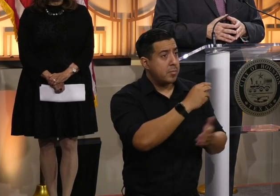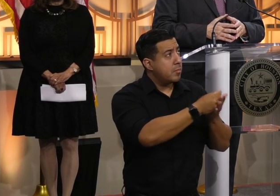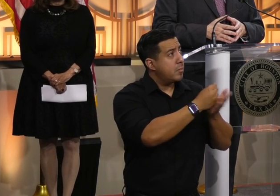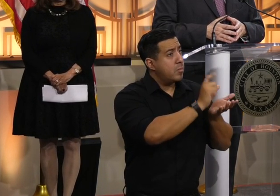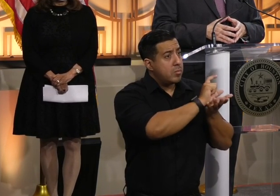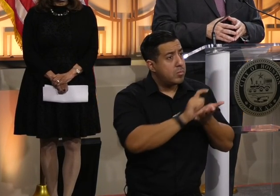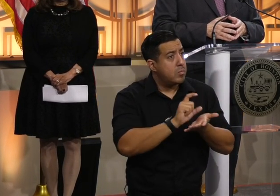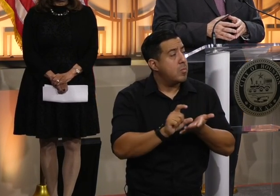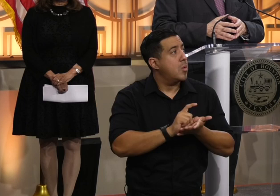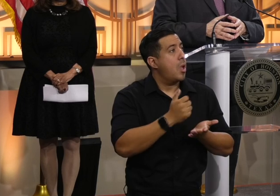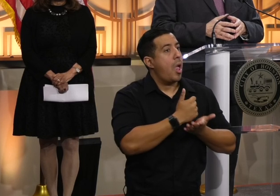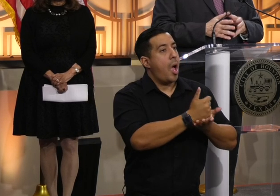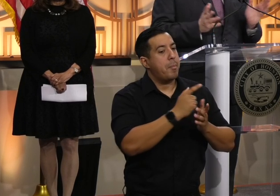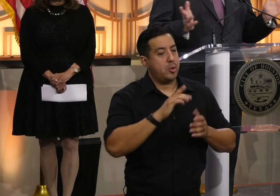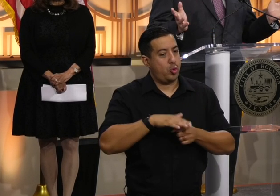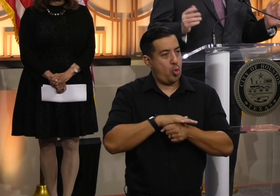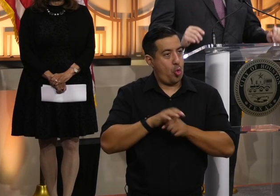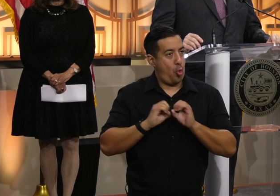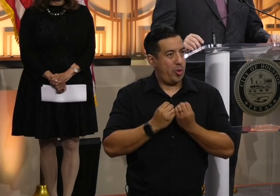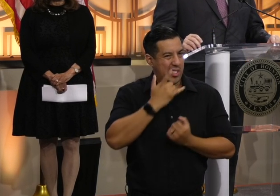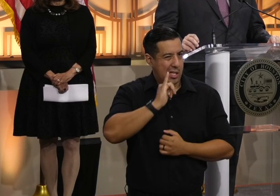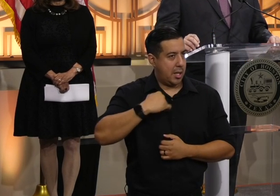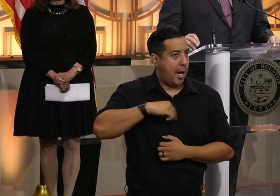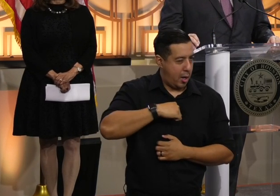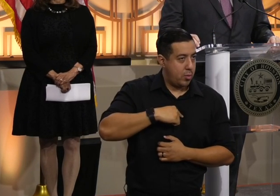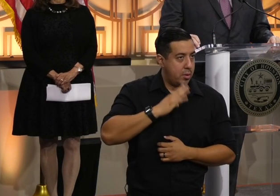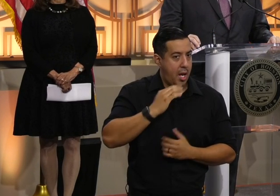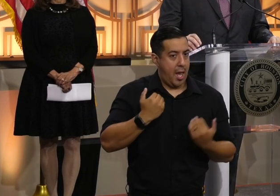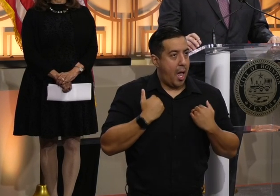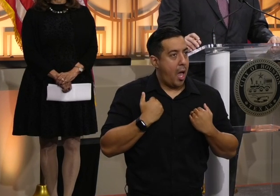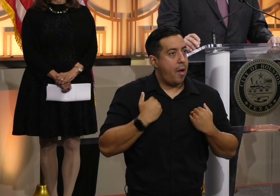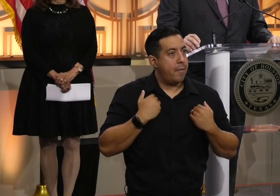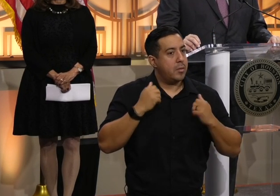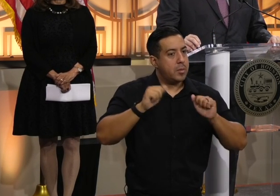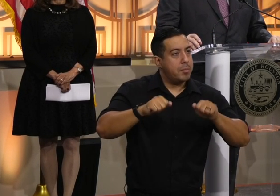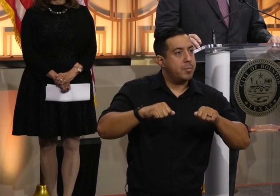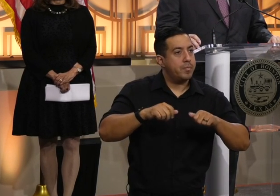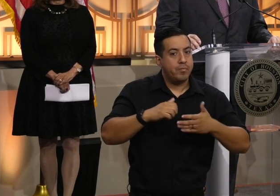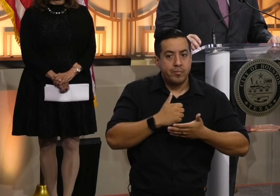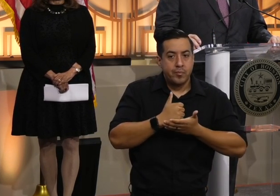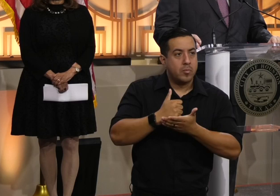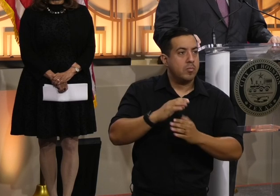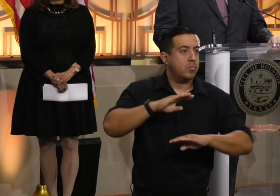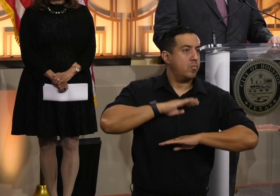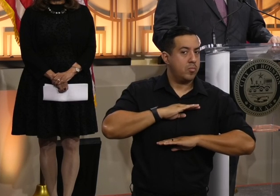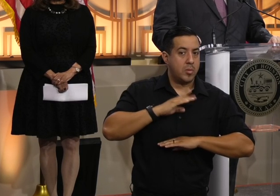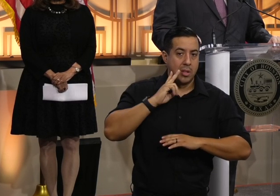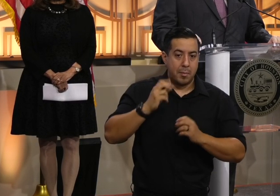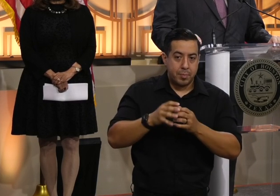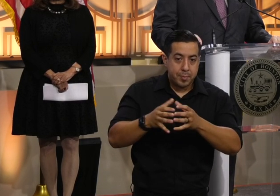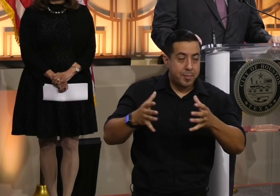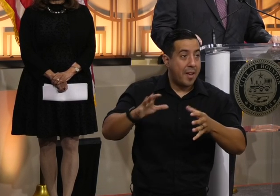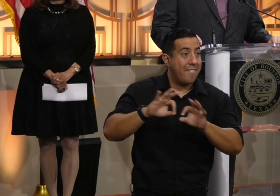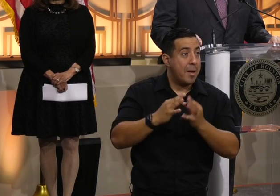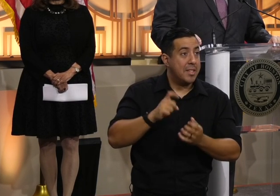advance payments so that local organizations such as all of ours have full capacity to effectively meet the urgent and growing needs of these